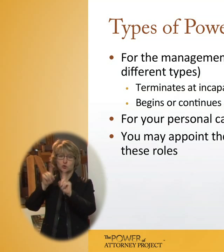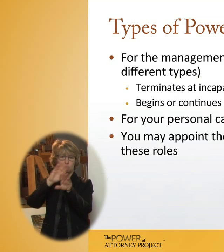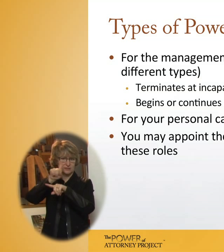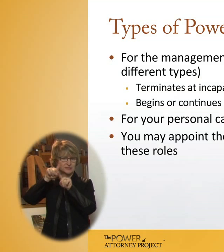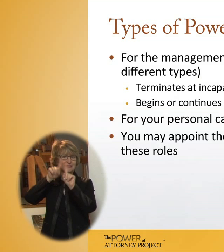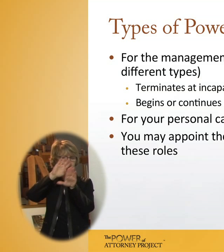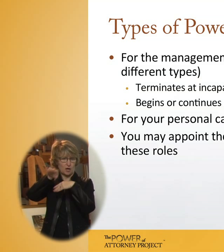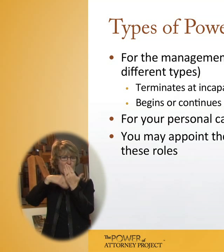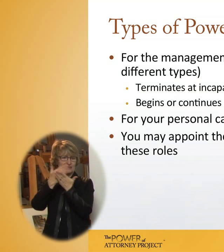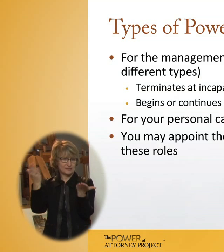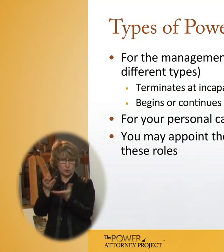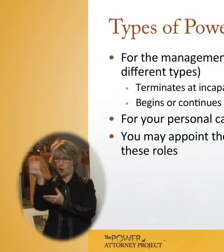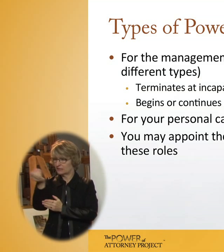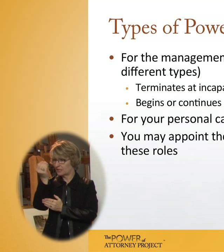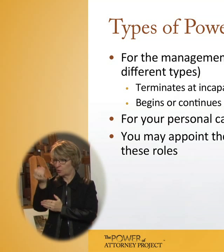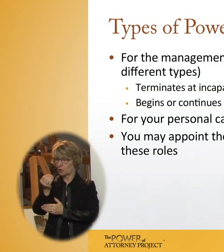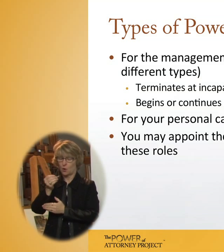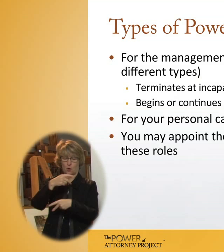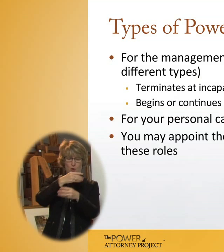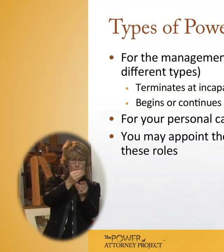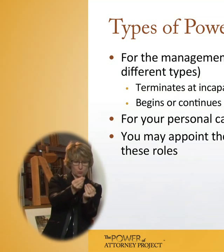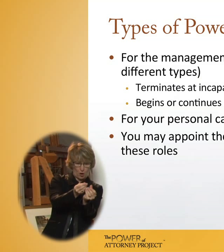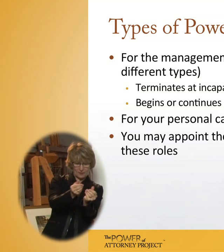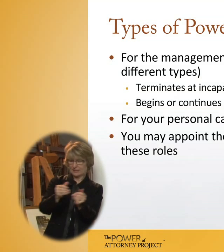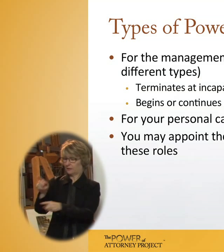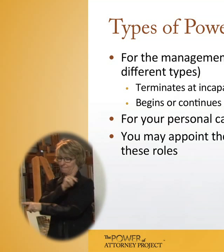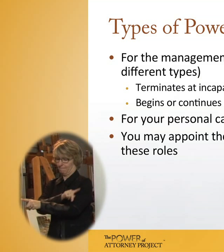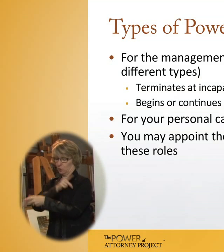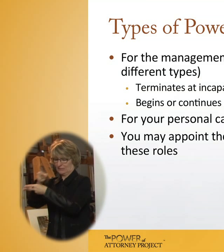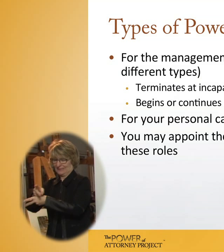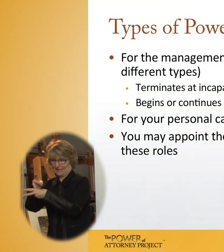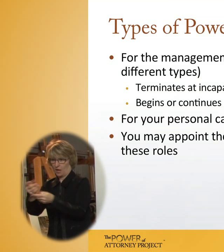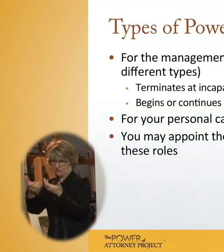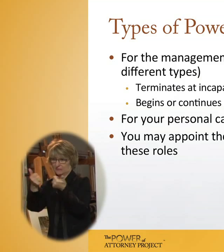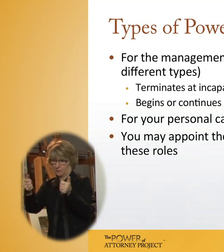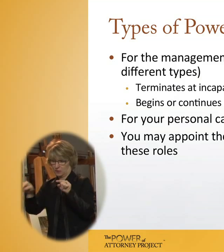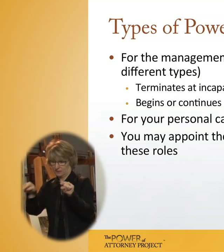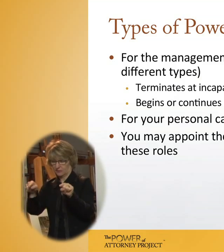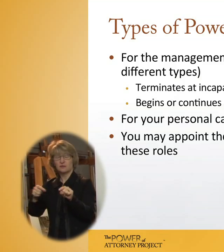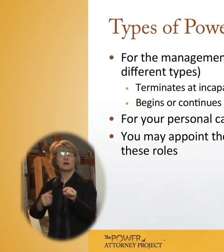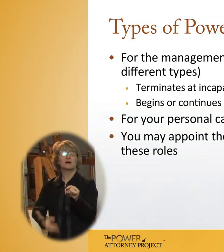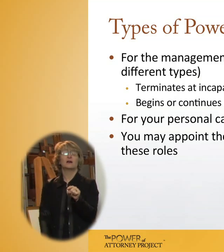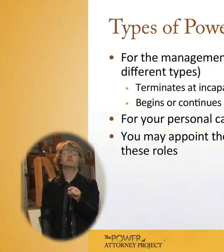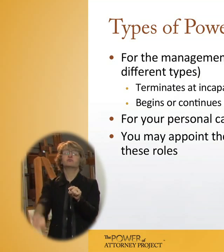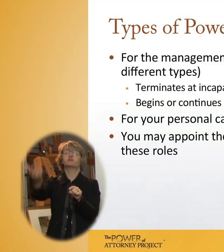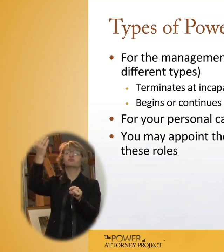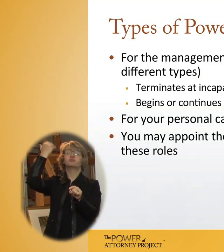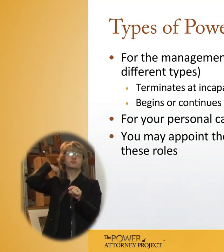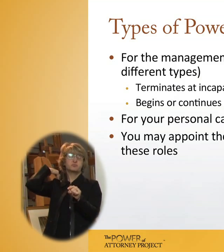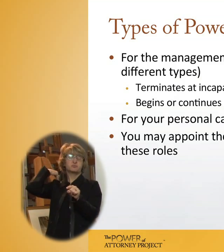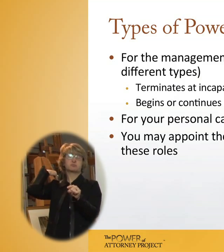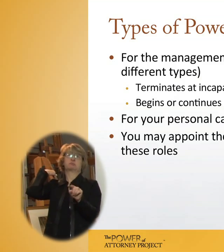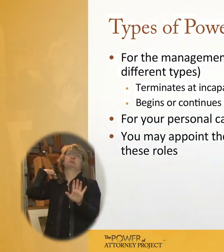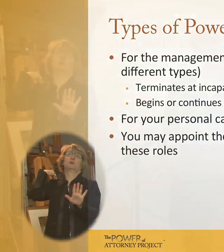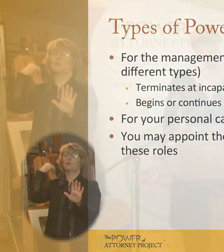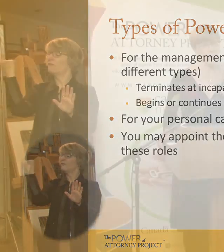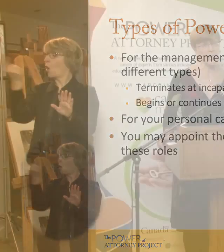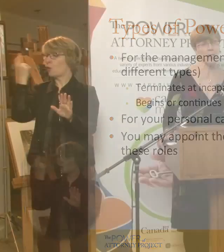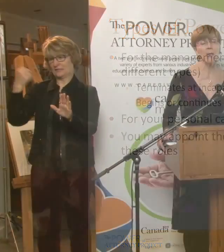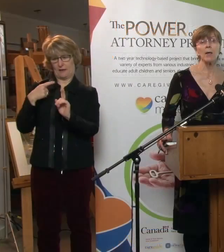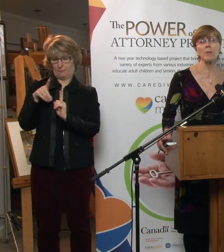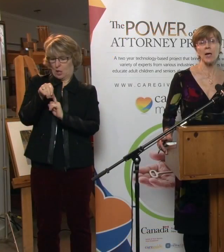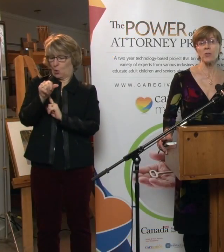Ontario, for property and for personal care. We have always, as far back as I can remember, had powers of attorney for